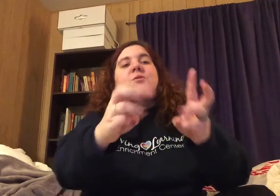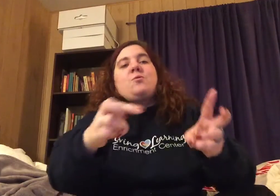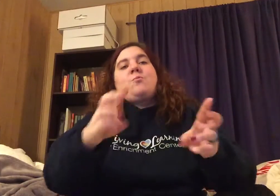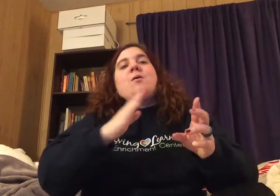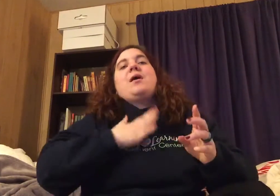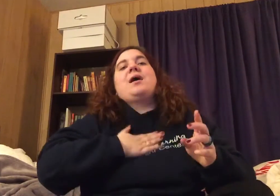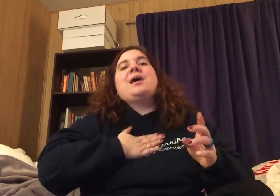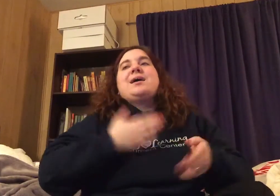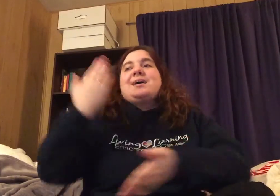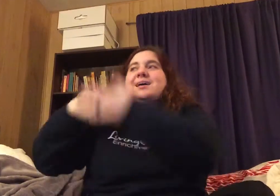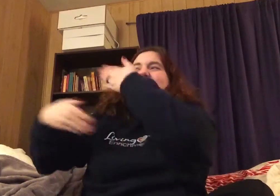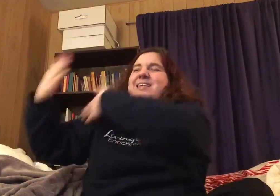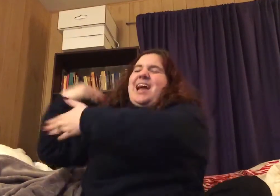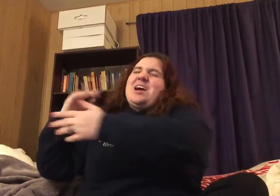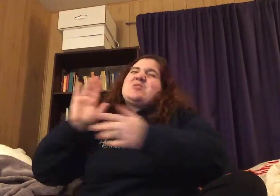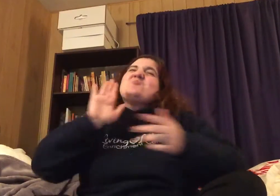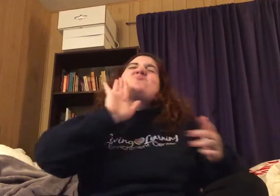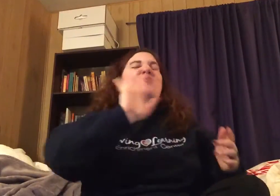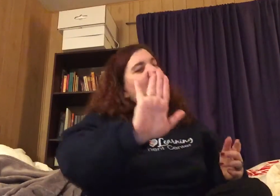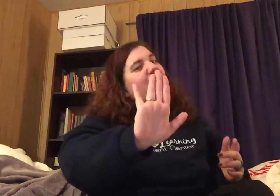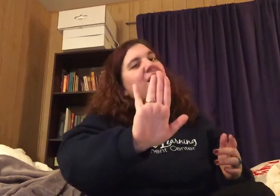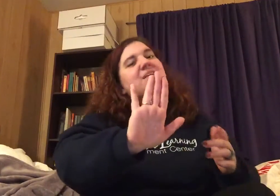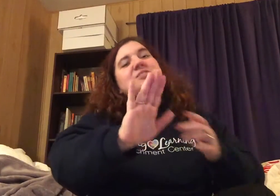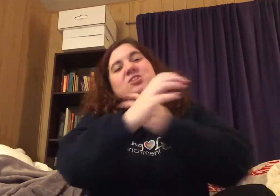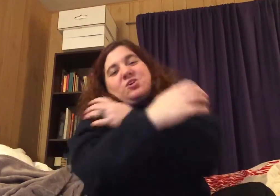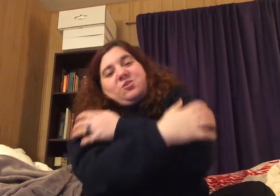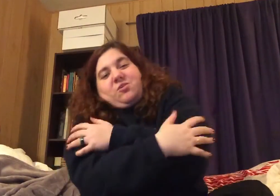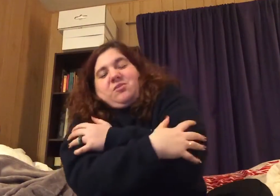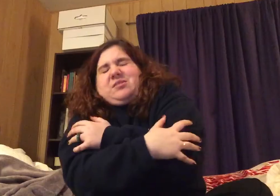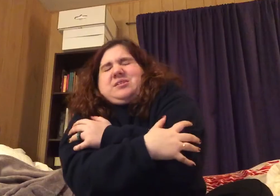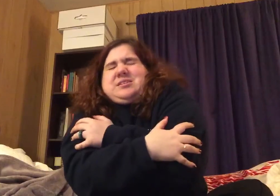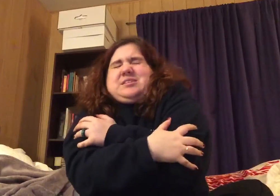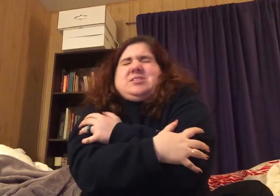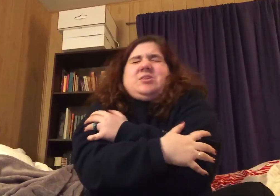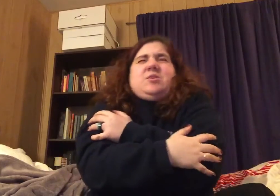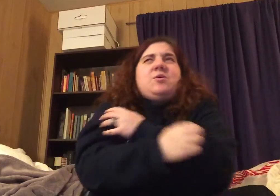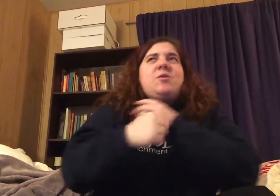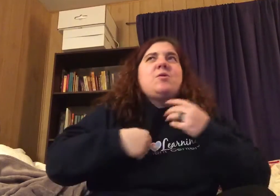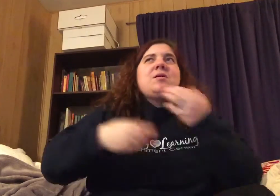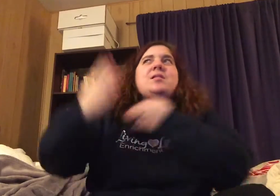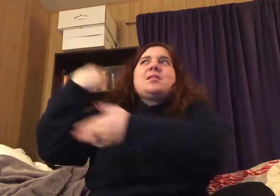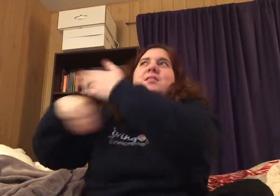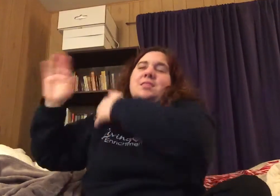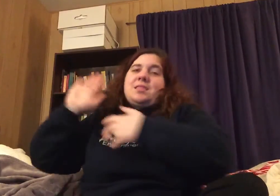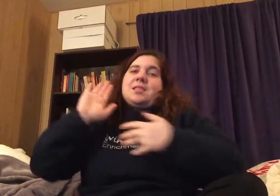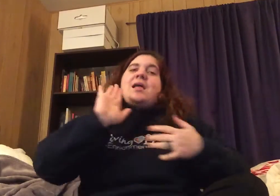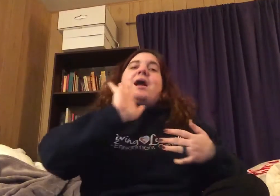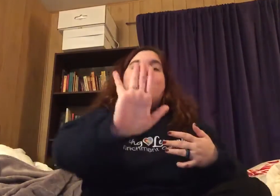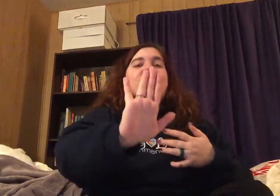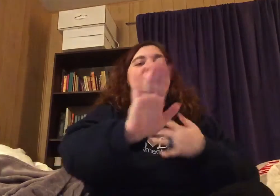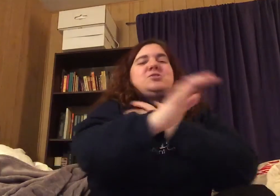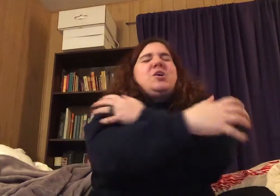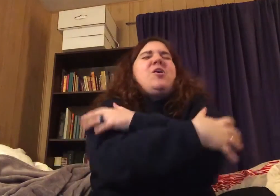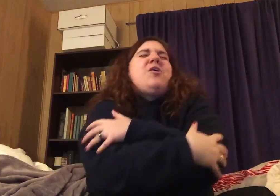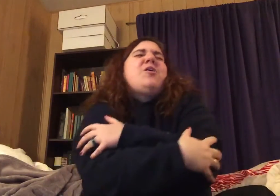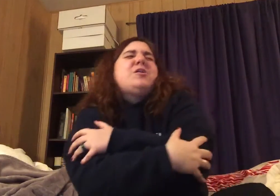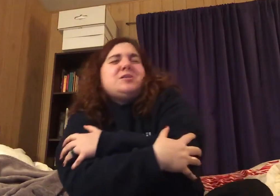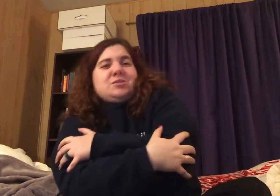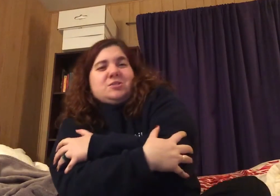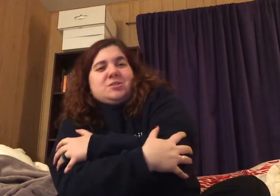the way I was yours to hold I was yours hold